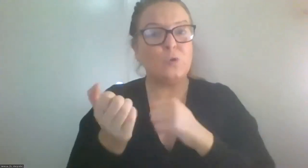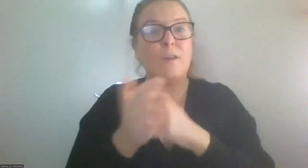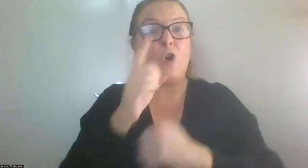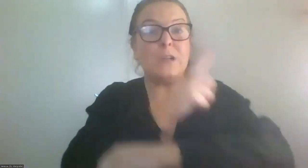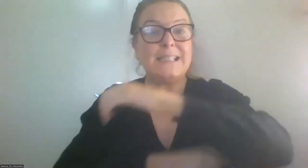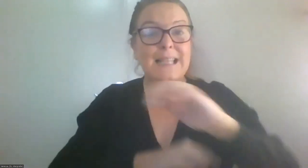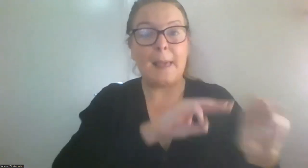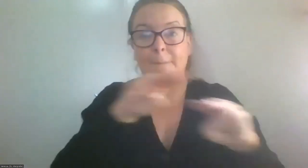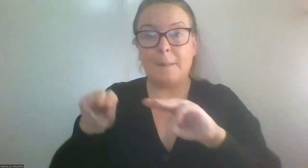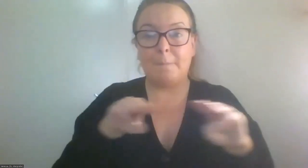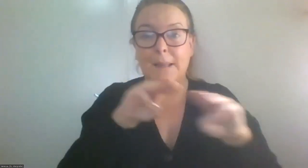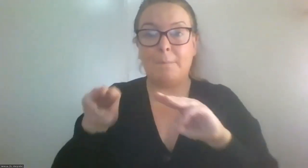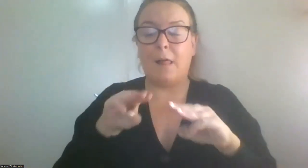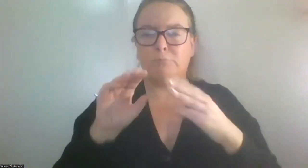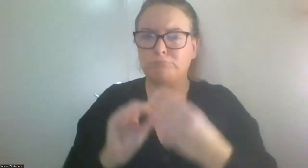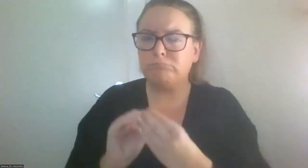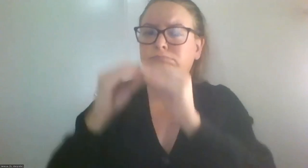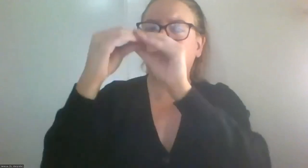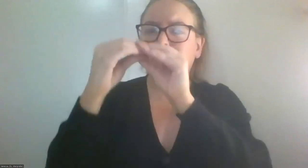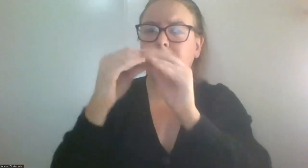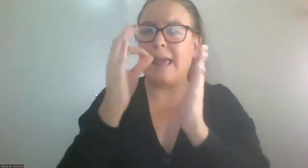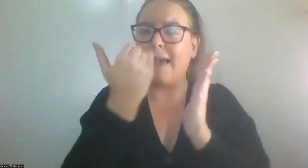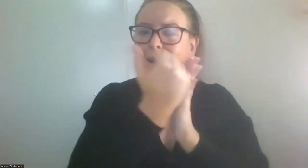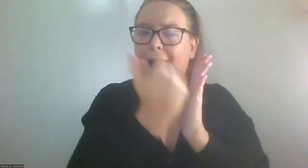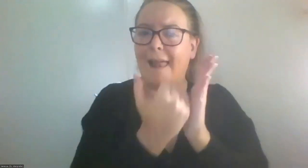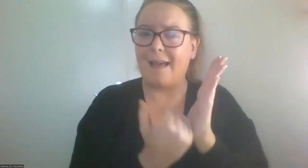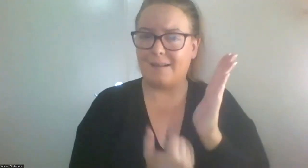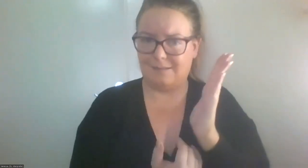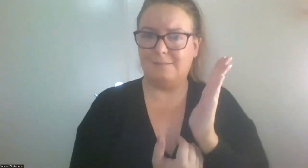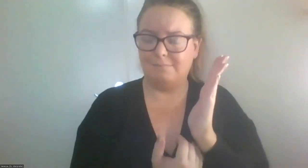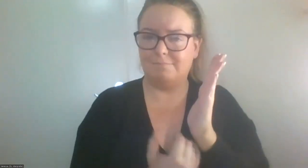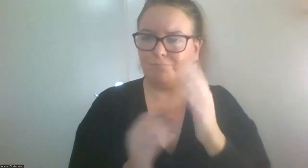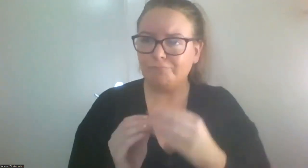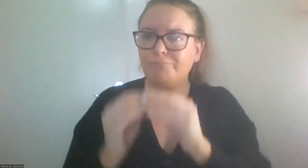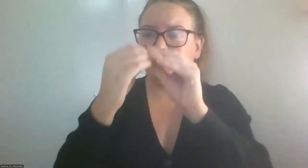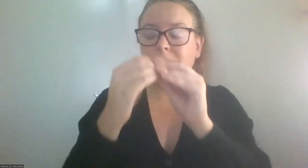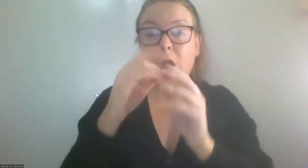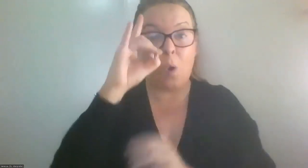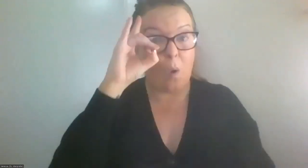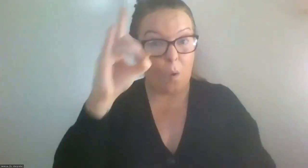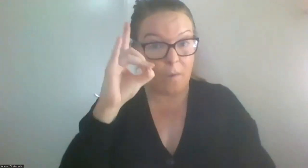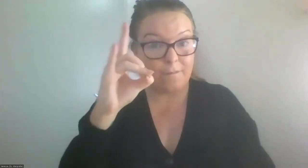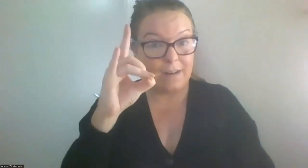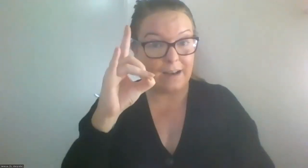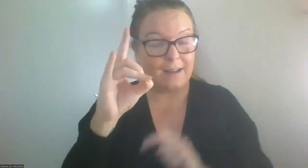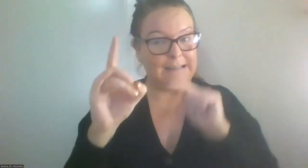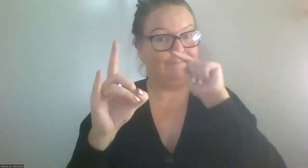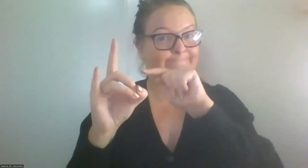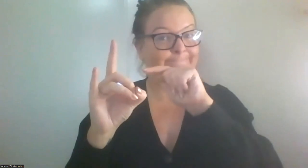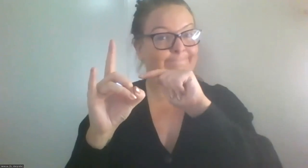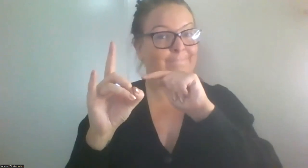producing these guidelines, which will hopefully, and I emphasize hopefully, I'll come back to that in a minute,